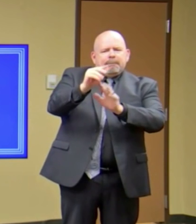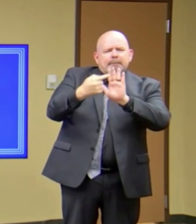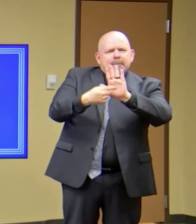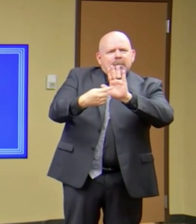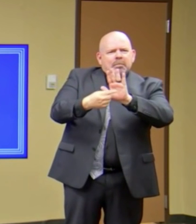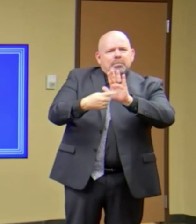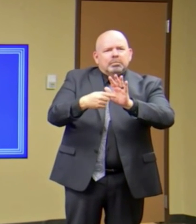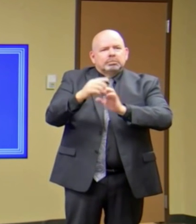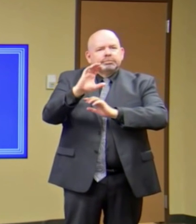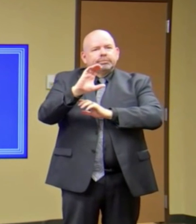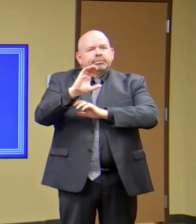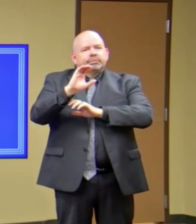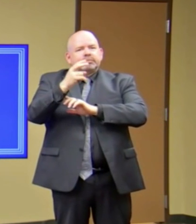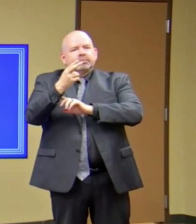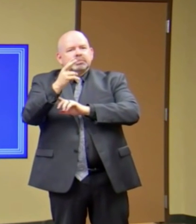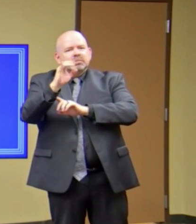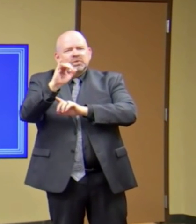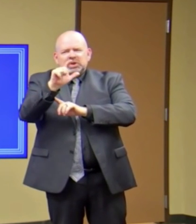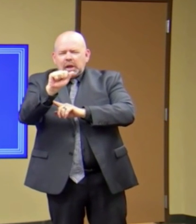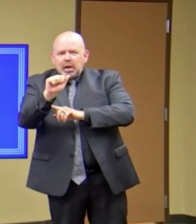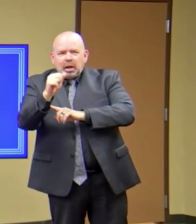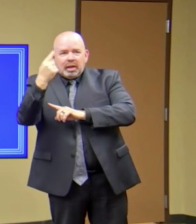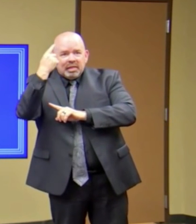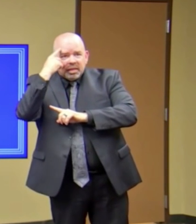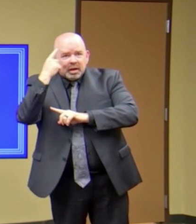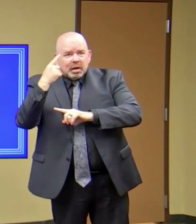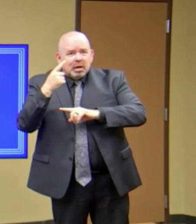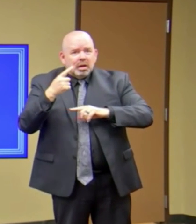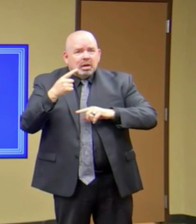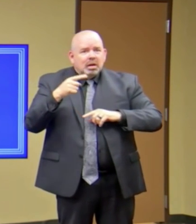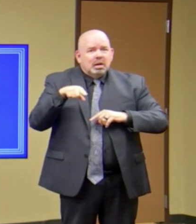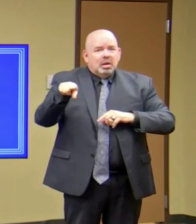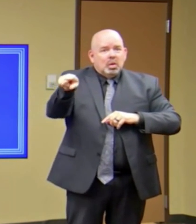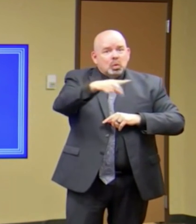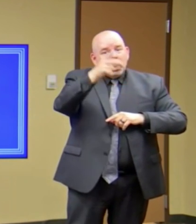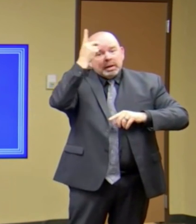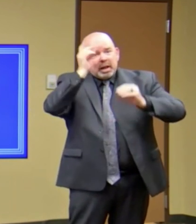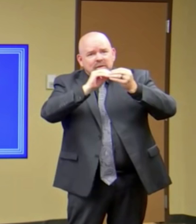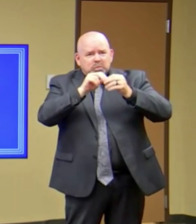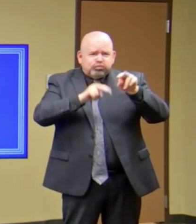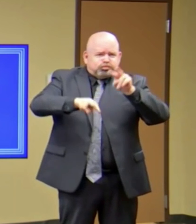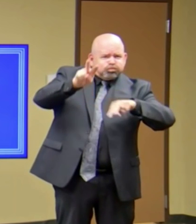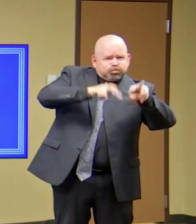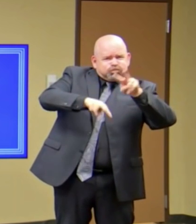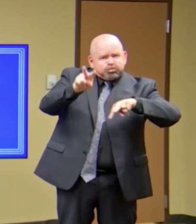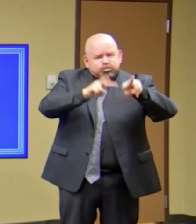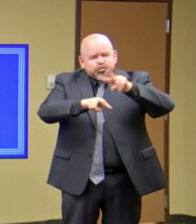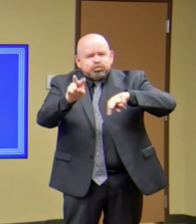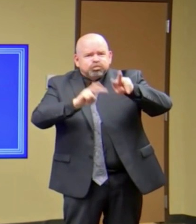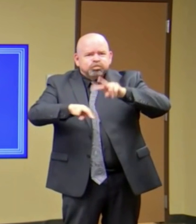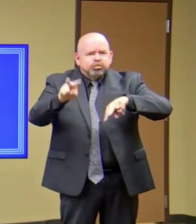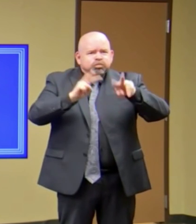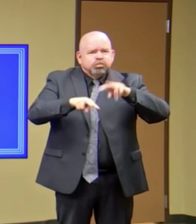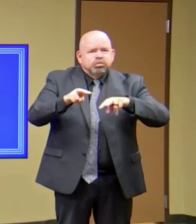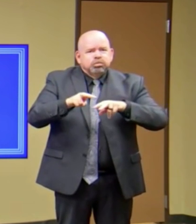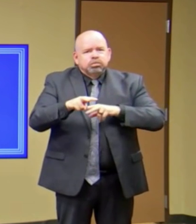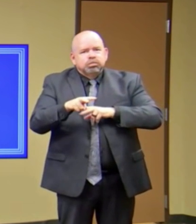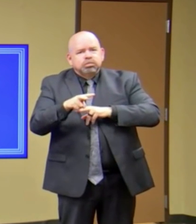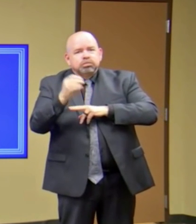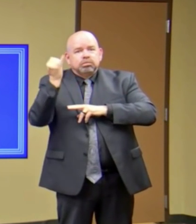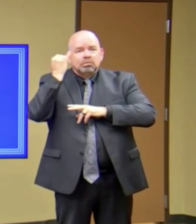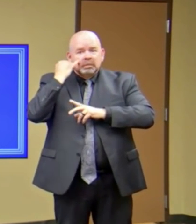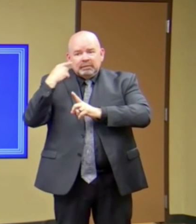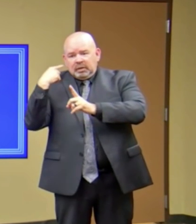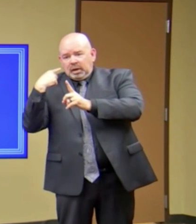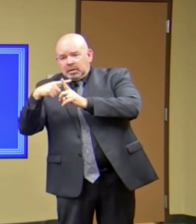one that you can actually plug Dallas numbers in and see what happens with certain assumptions. So you can do